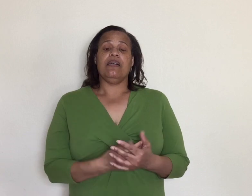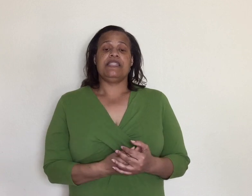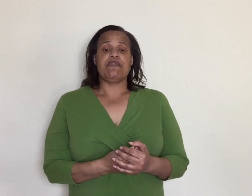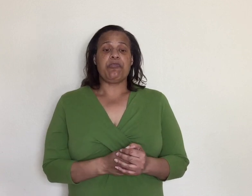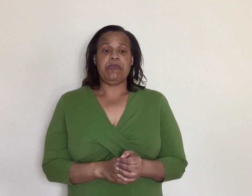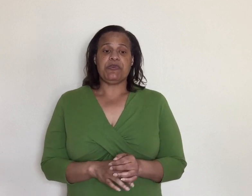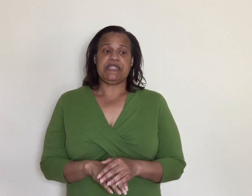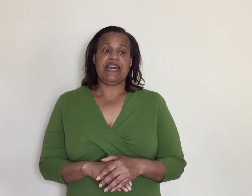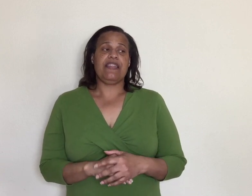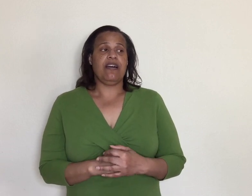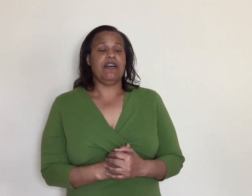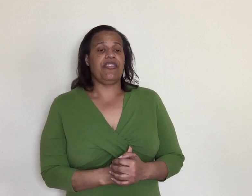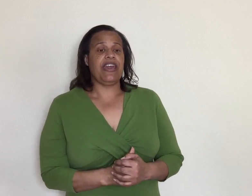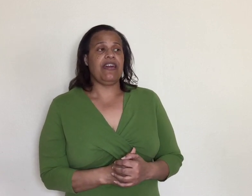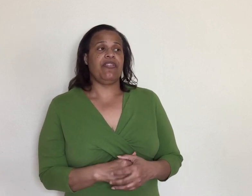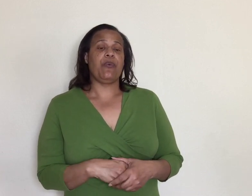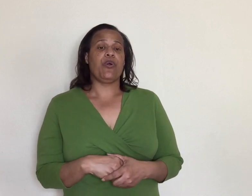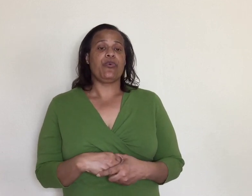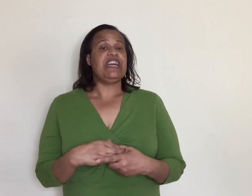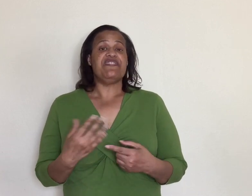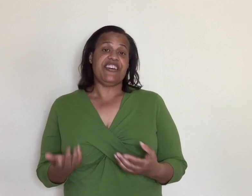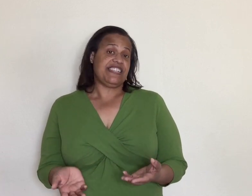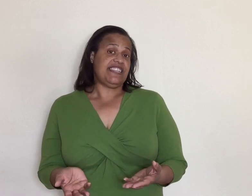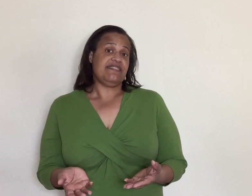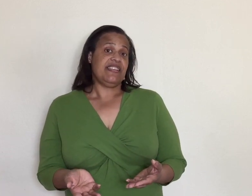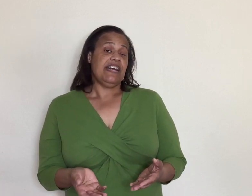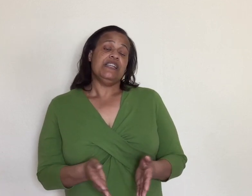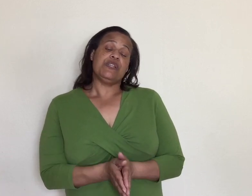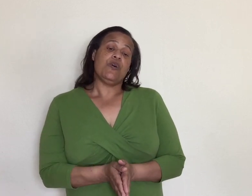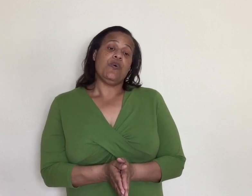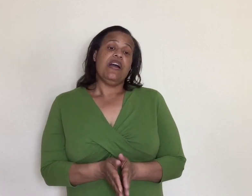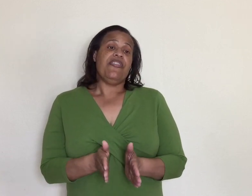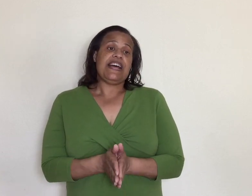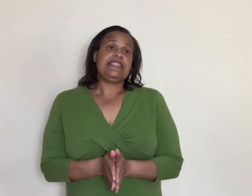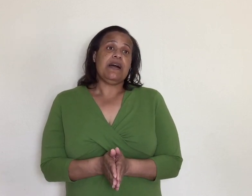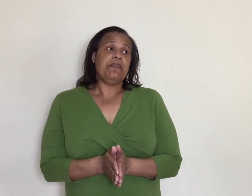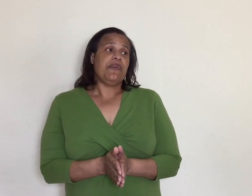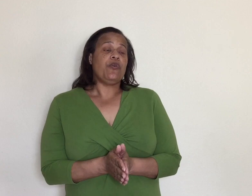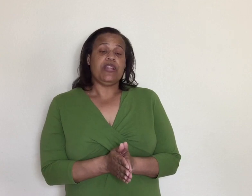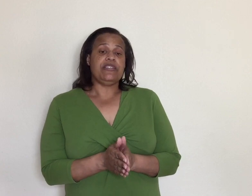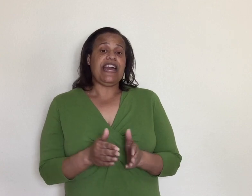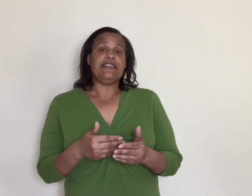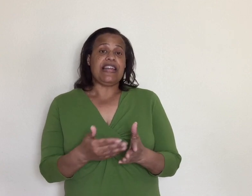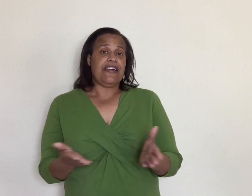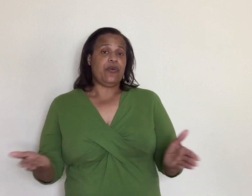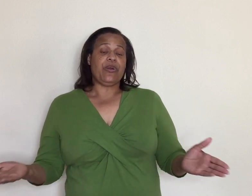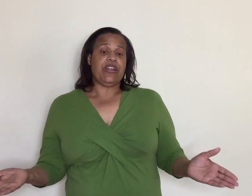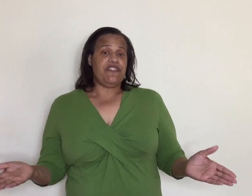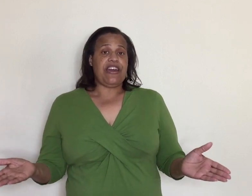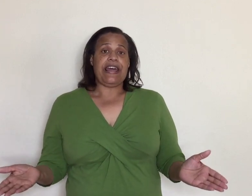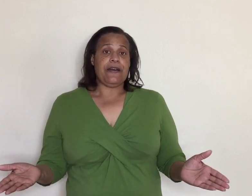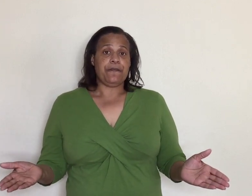several people said uh they they were reinfected so that's something down the line that we're gonna find out